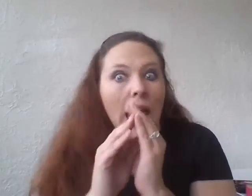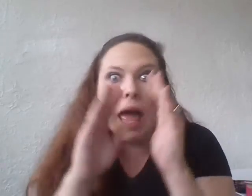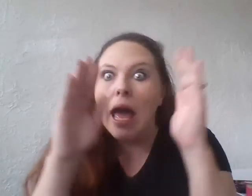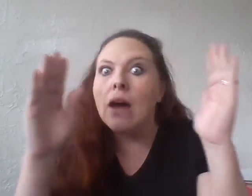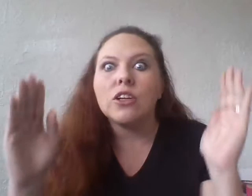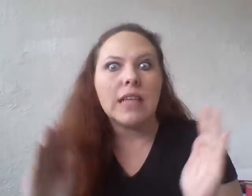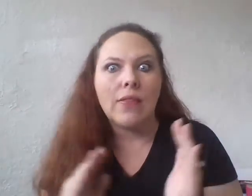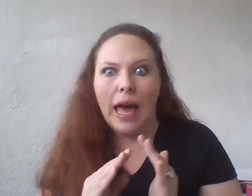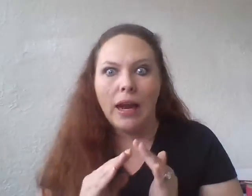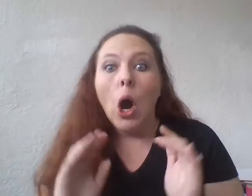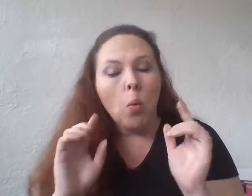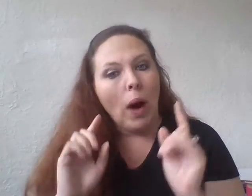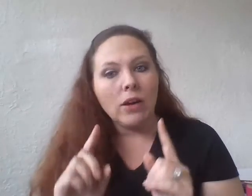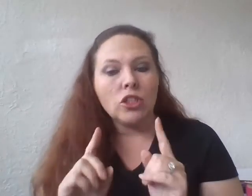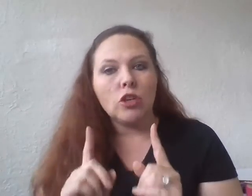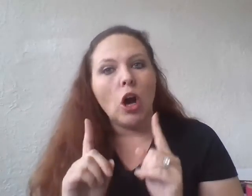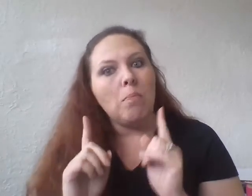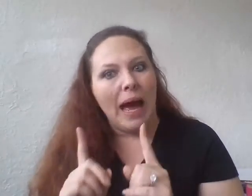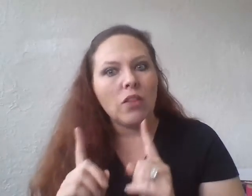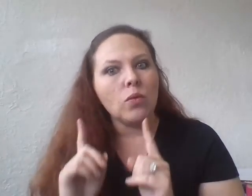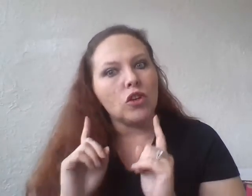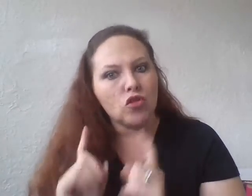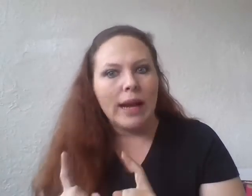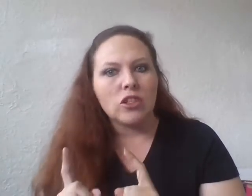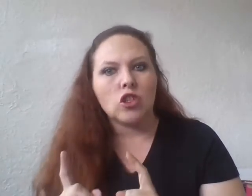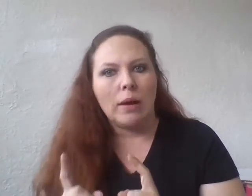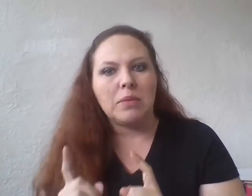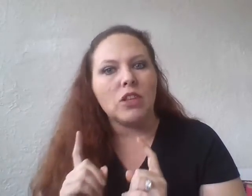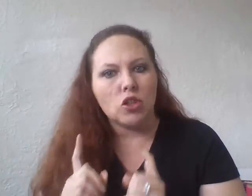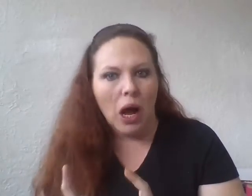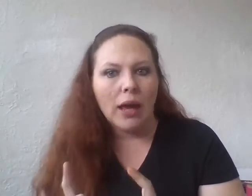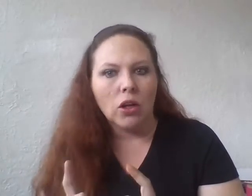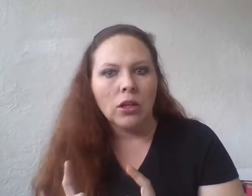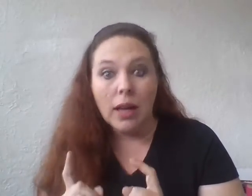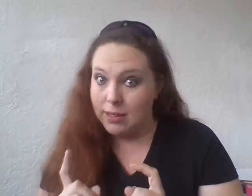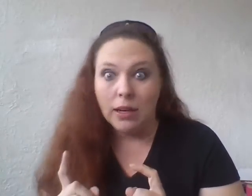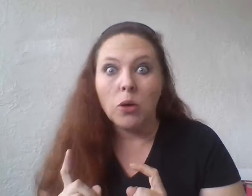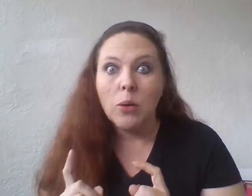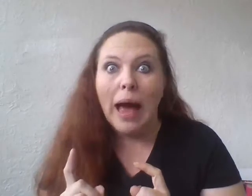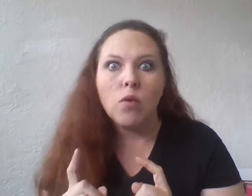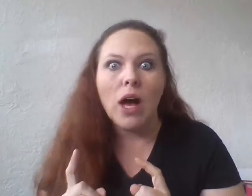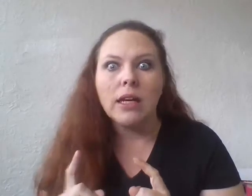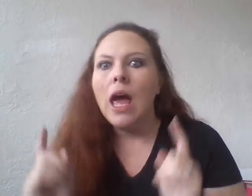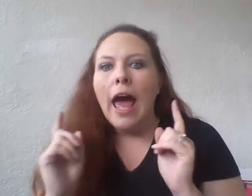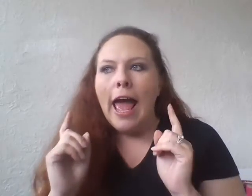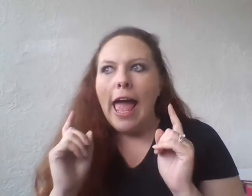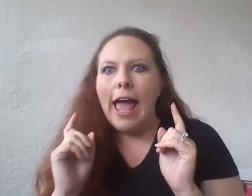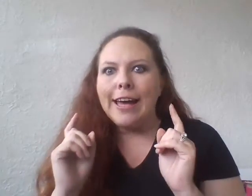ever said that. Why don't you go back through the transcript of the trial, because I know you have one, and